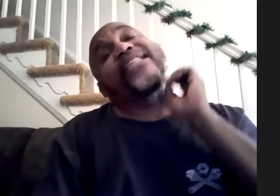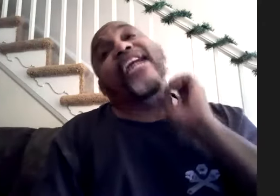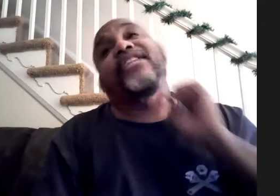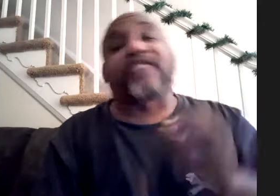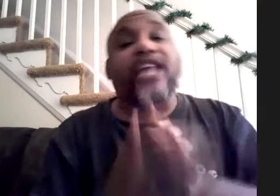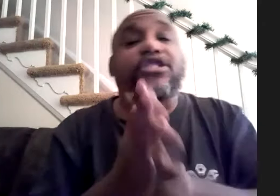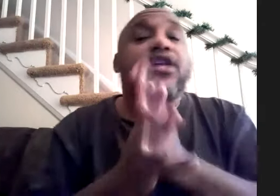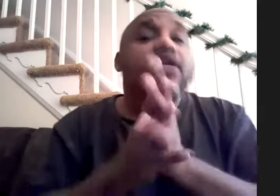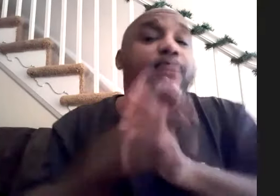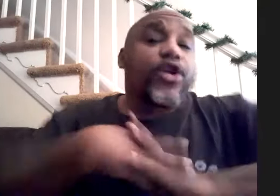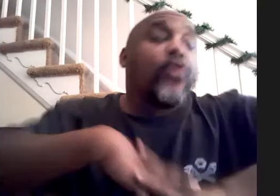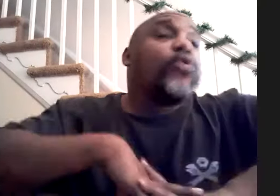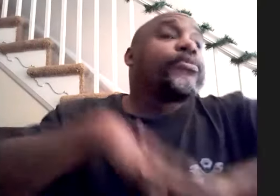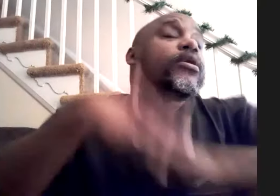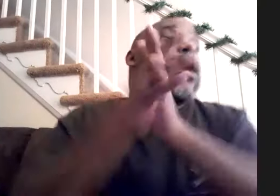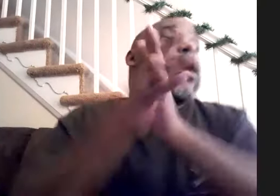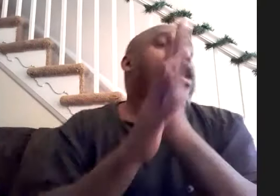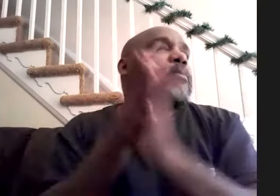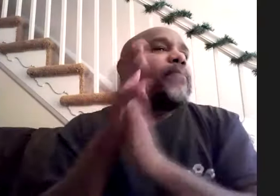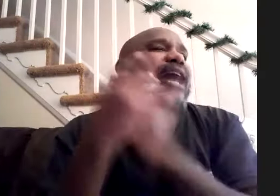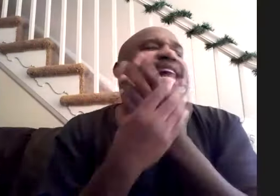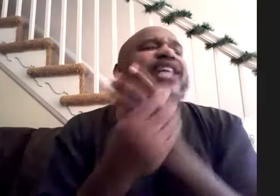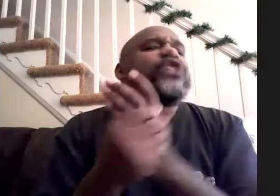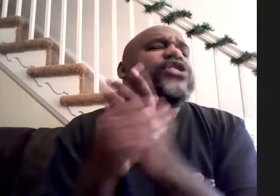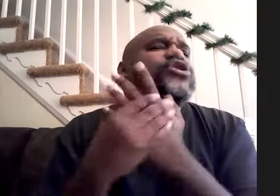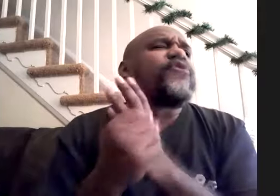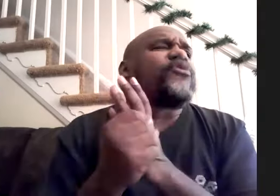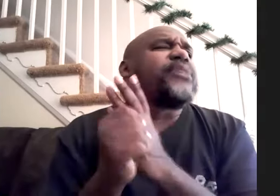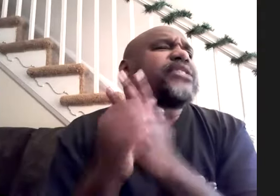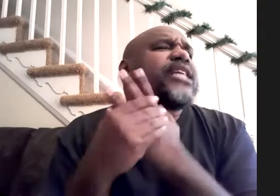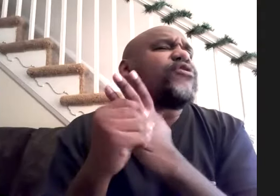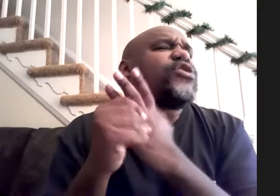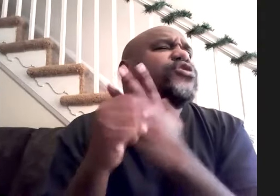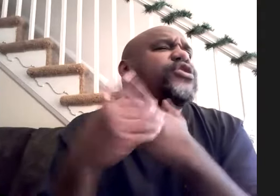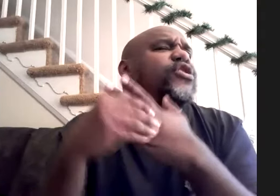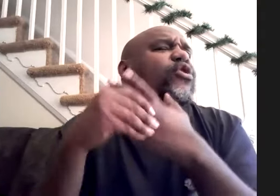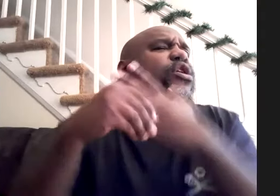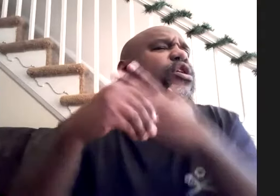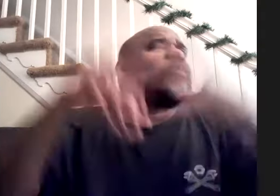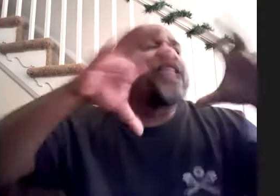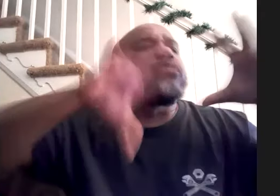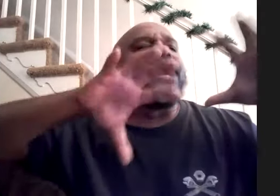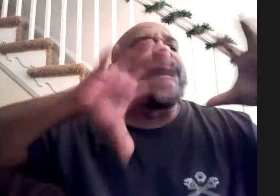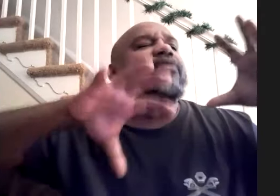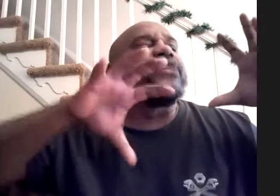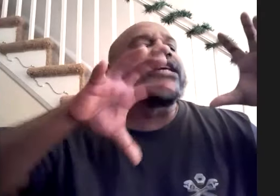daddies that's actually pretty cool um how daddies was interesting for me because i never understood the whole the basement vibe of it but again